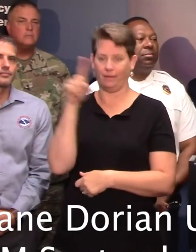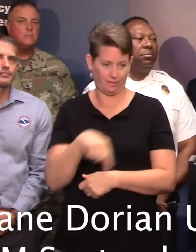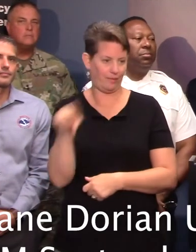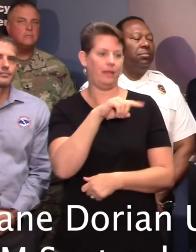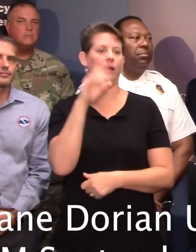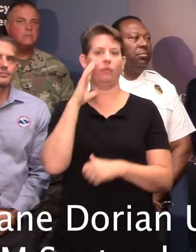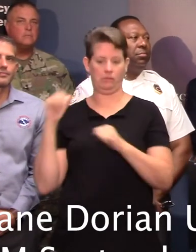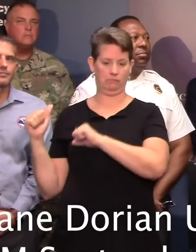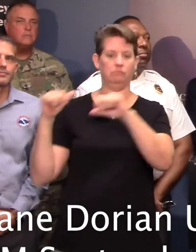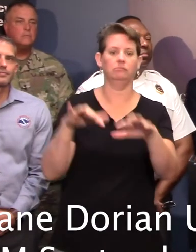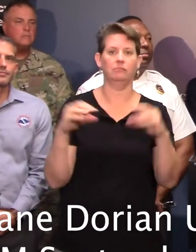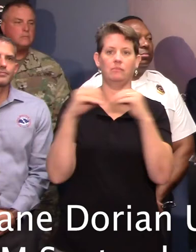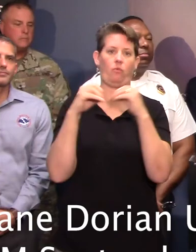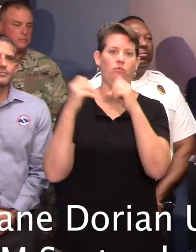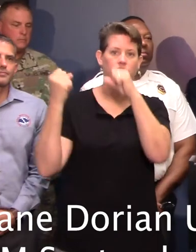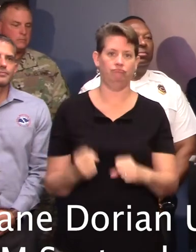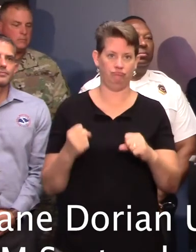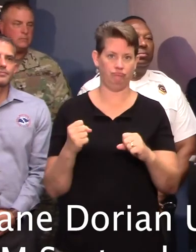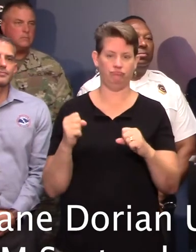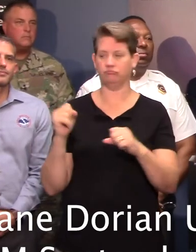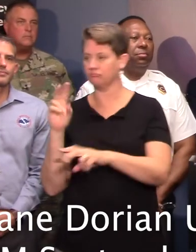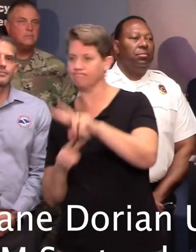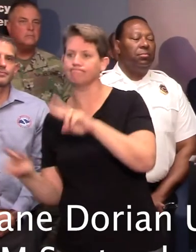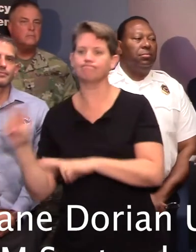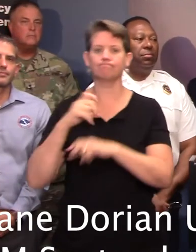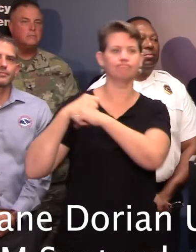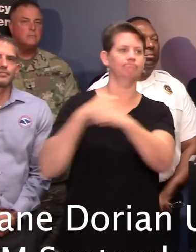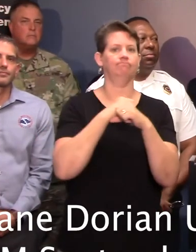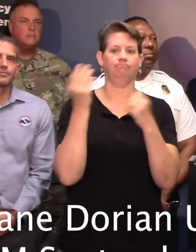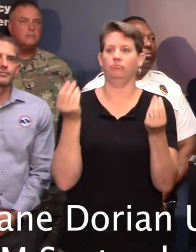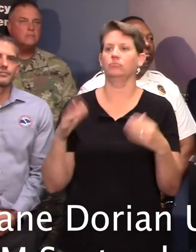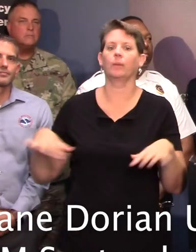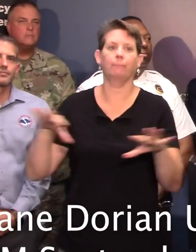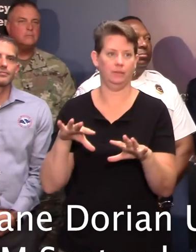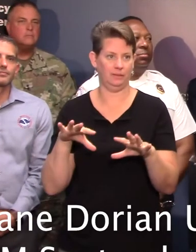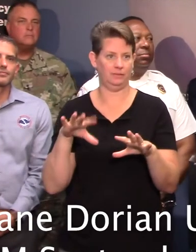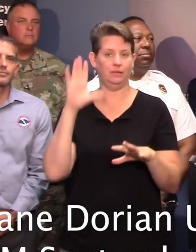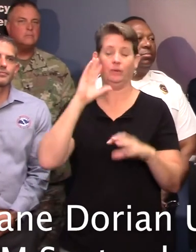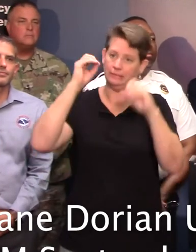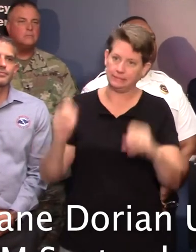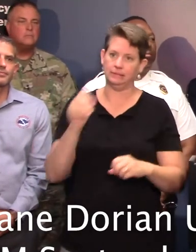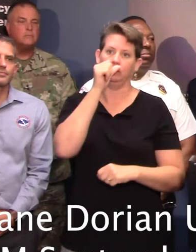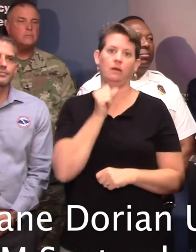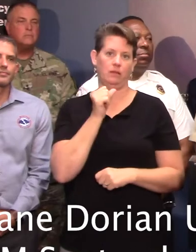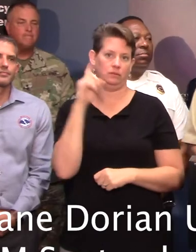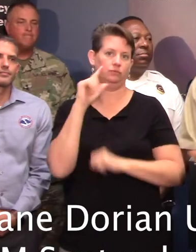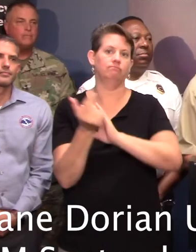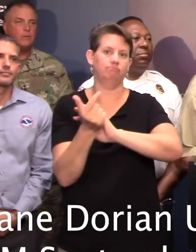be moving into those evacuated areas to protect people's property. And again, there will be a zero tolerance for lawlessness.